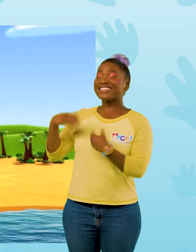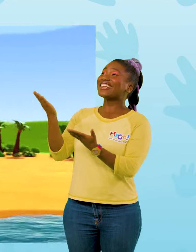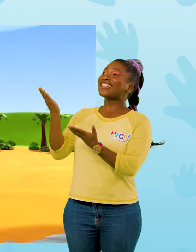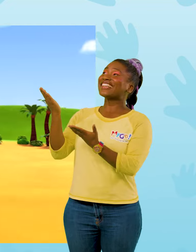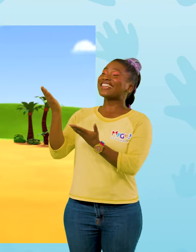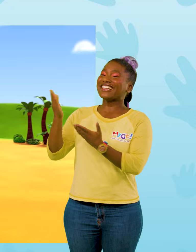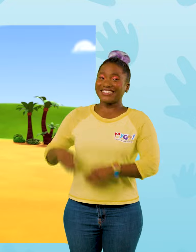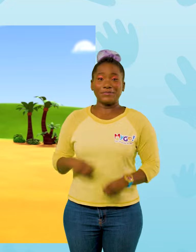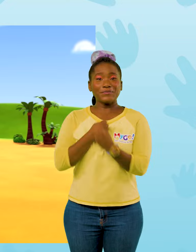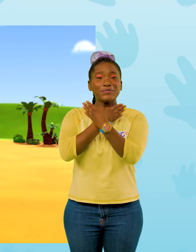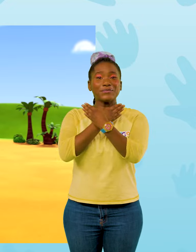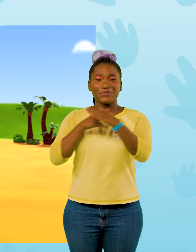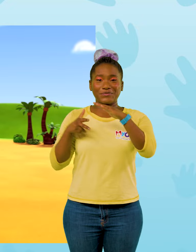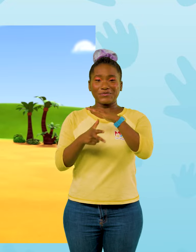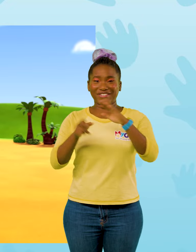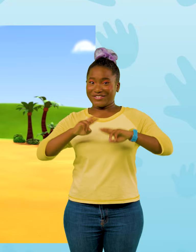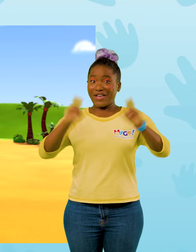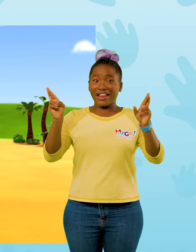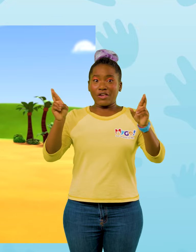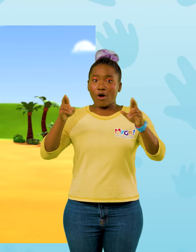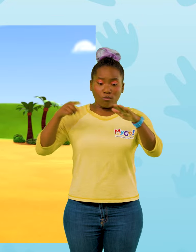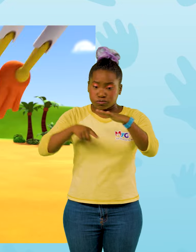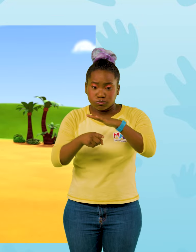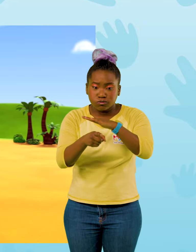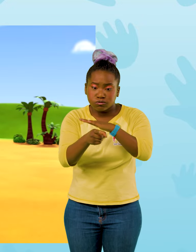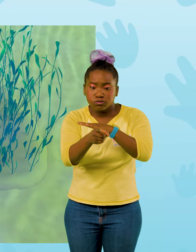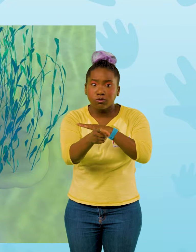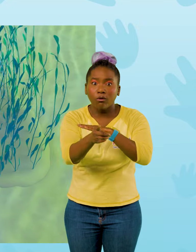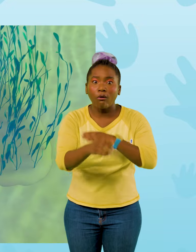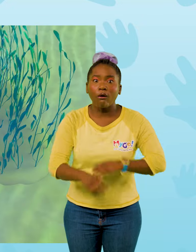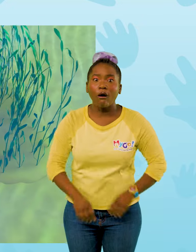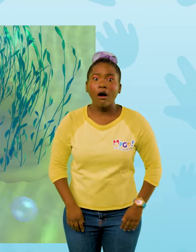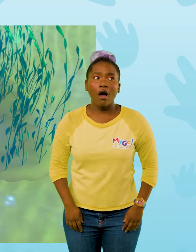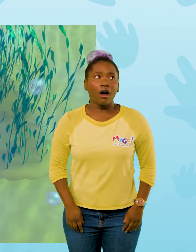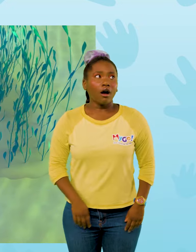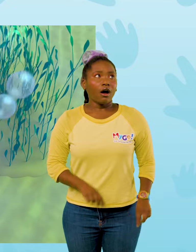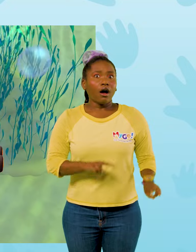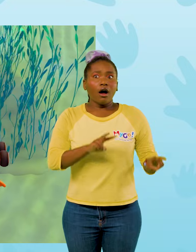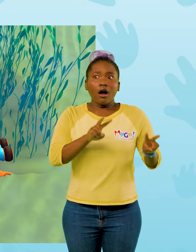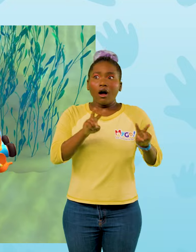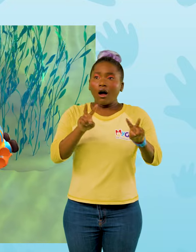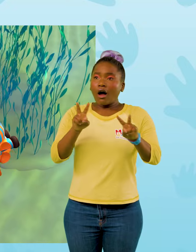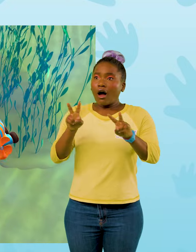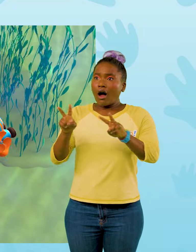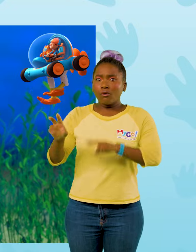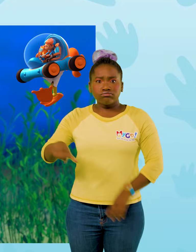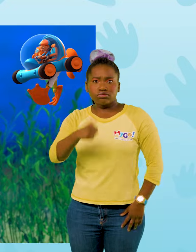The Blippi Mobile is ready for adventure. Wow. It's a whole other